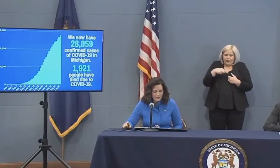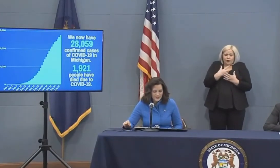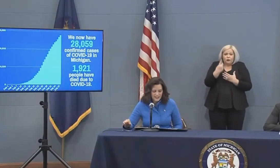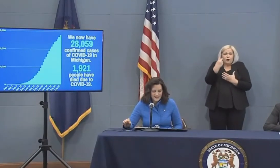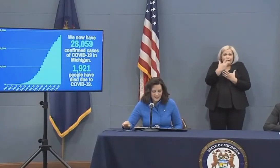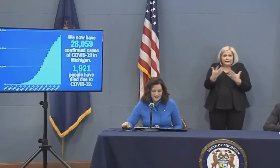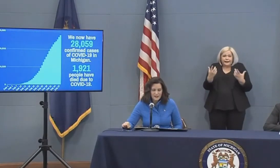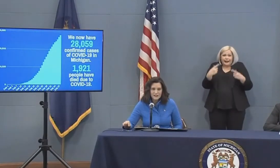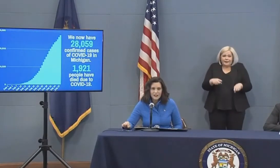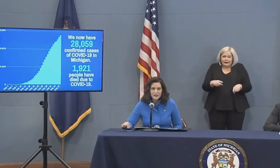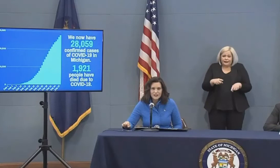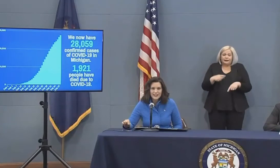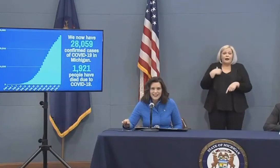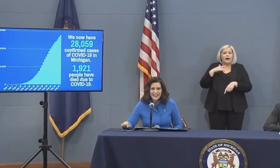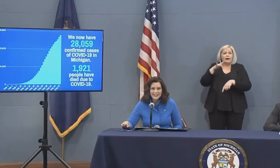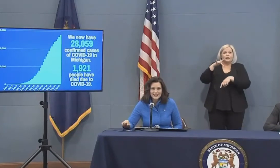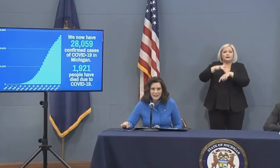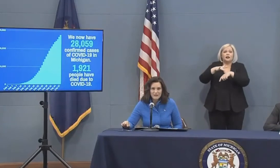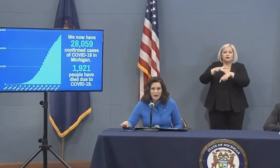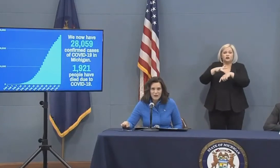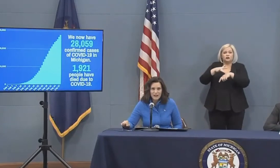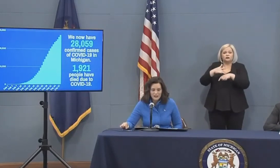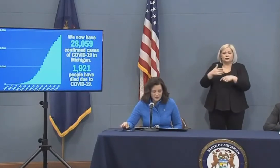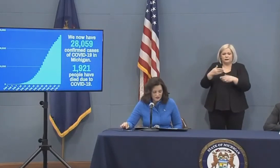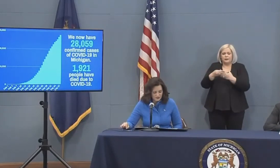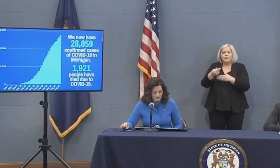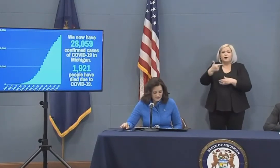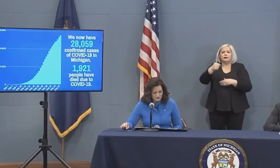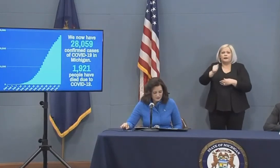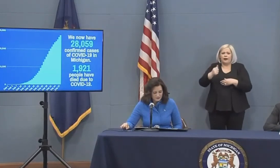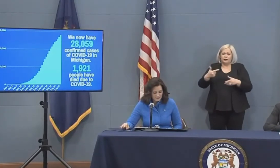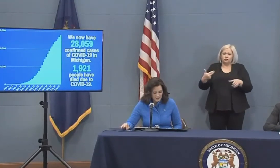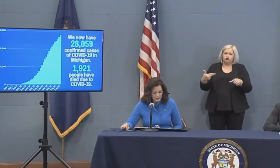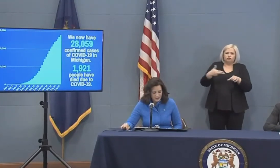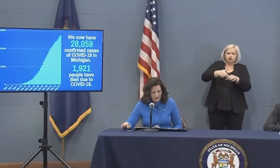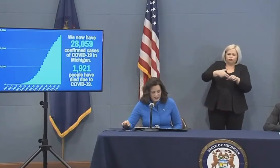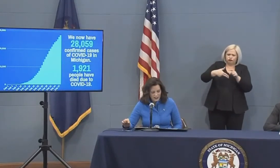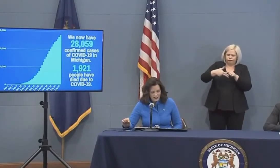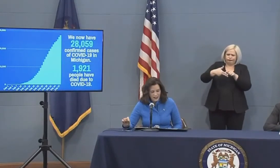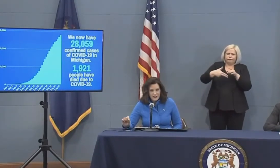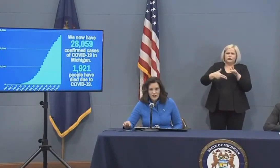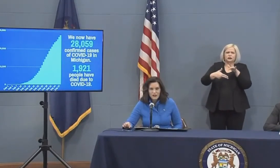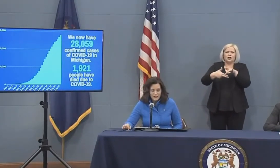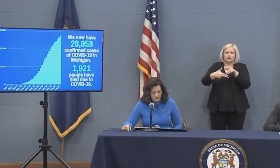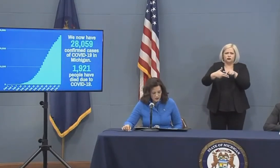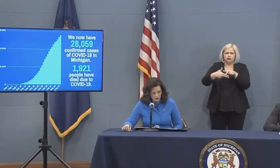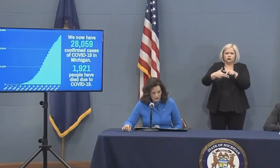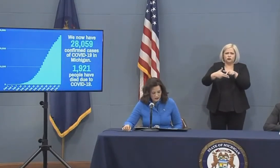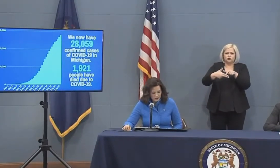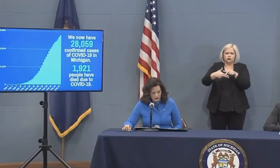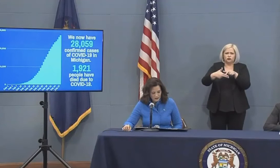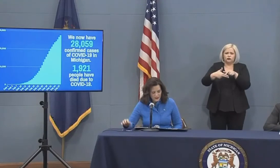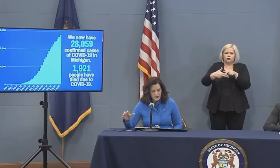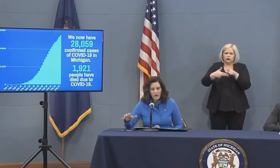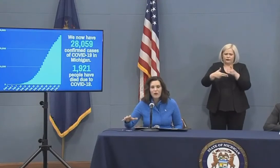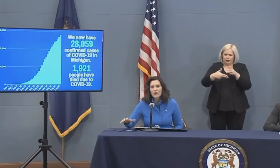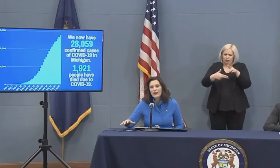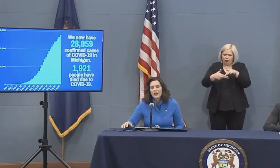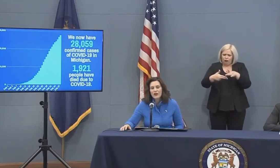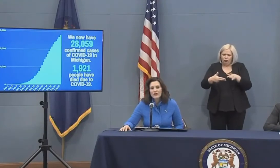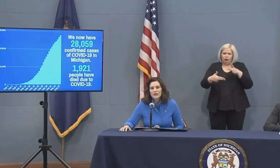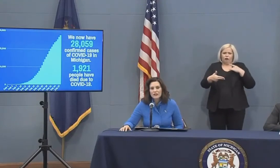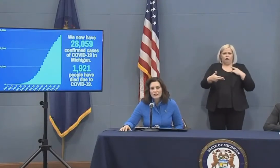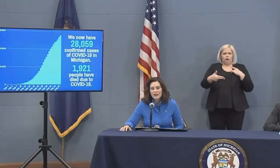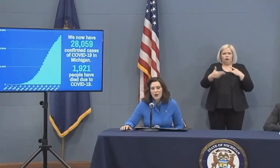ordinary is that I touched a gasoline pump handle. I share that story because what